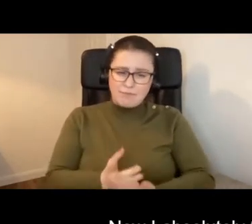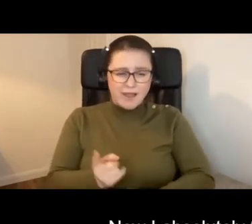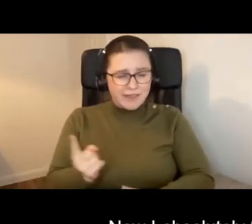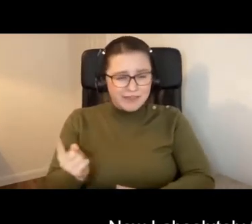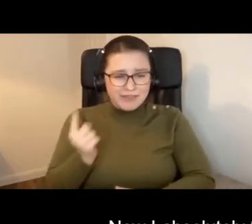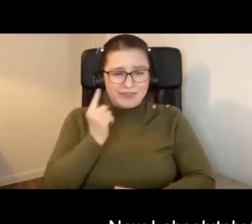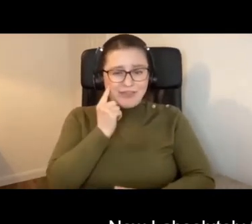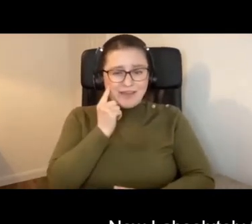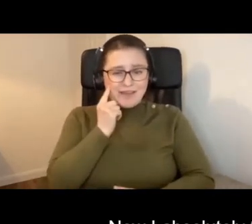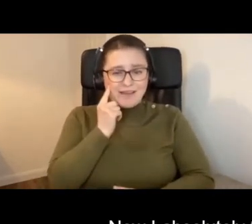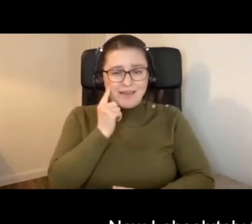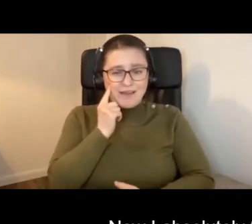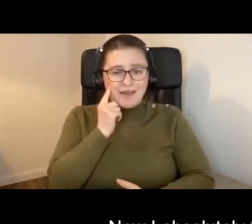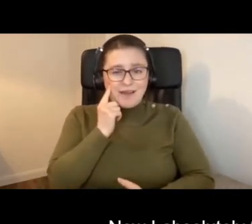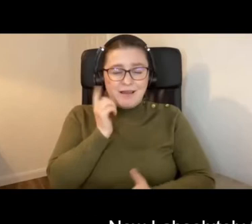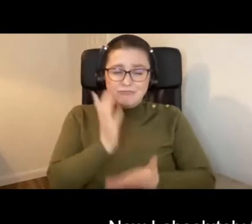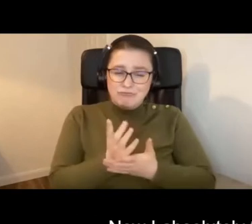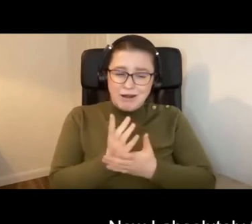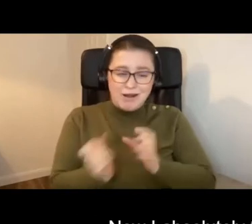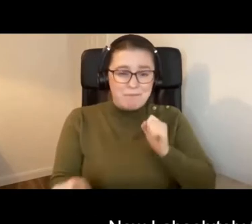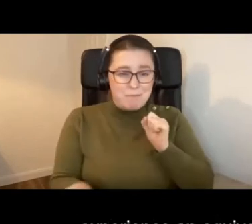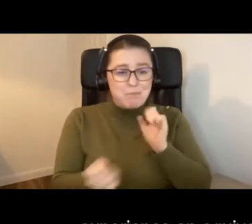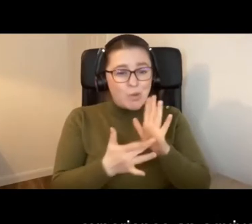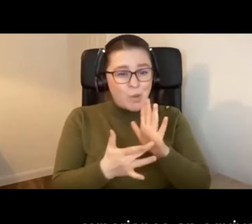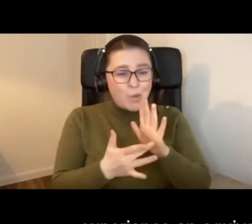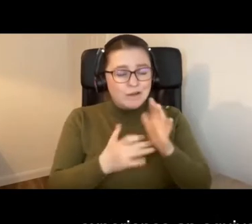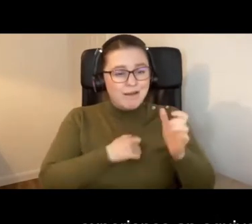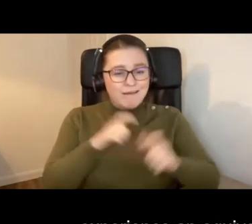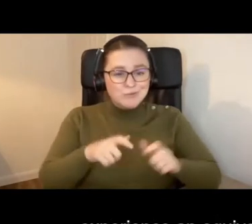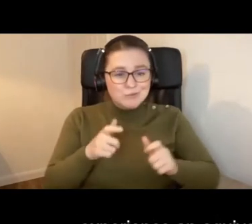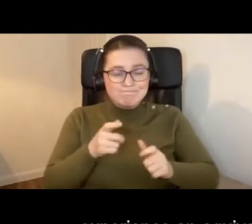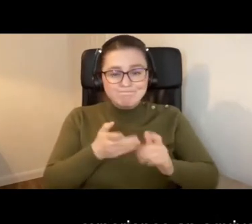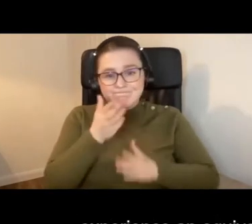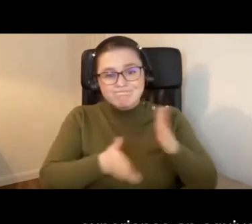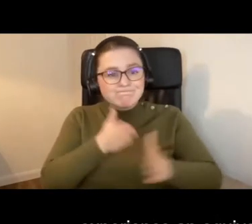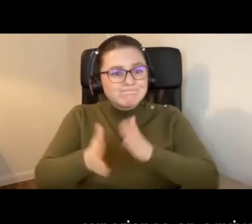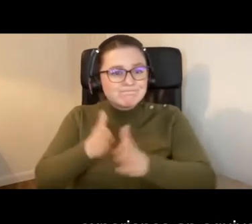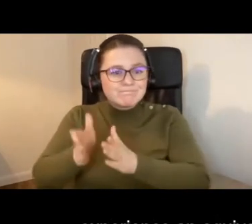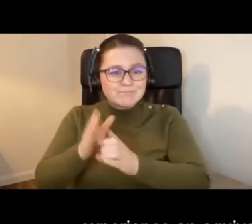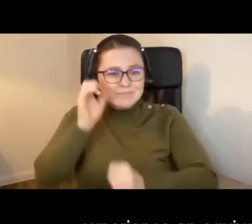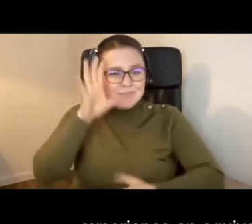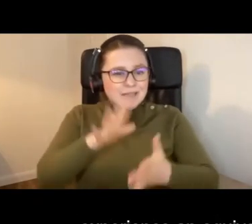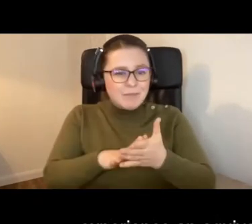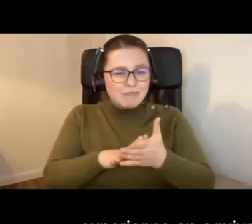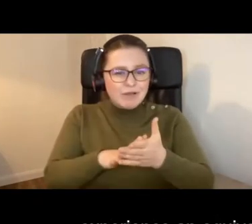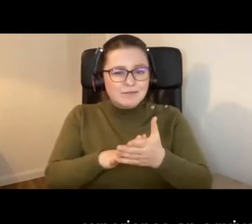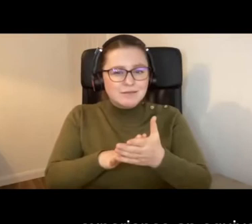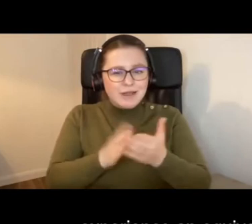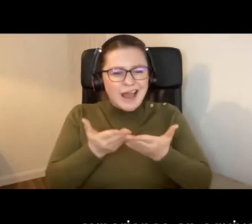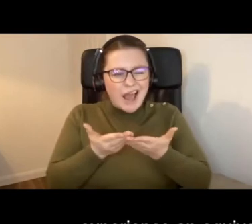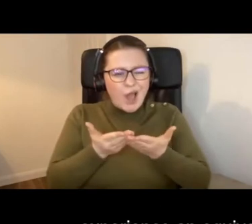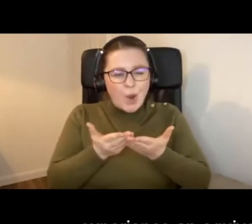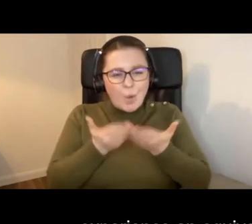of the most vital importance that our students all experience an equivalent